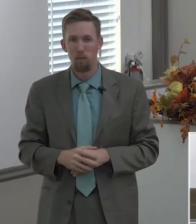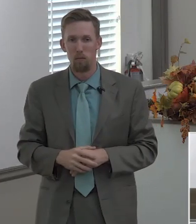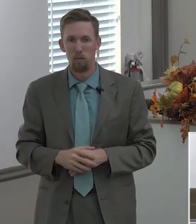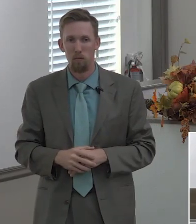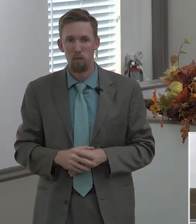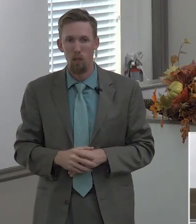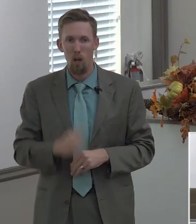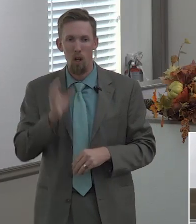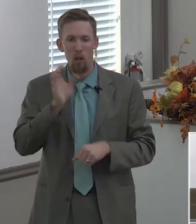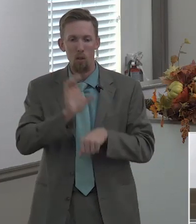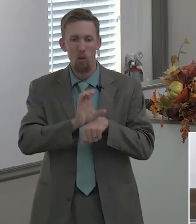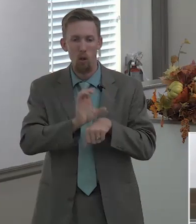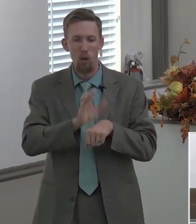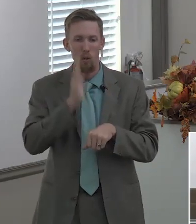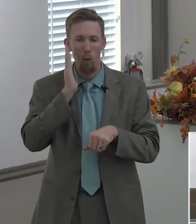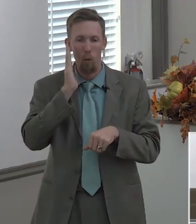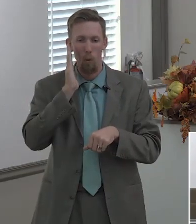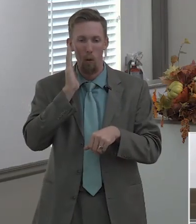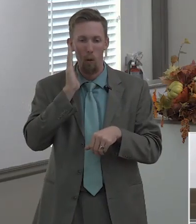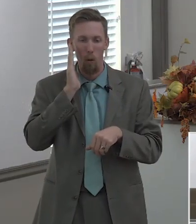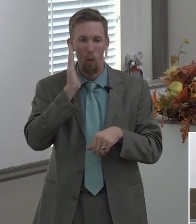a church known for something